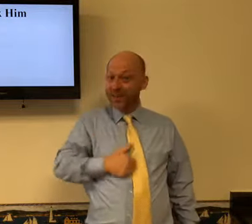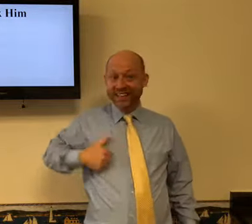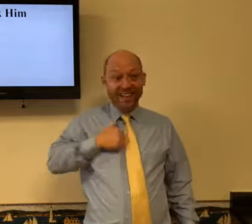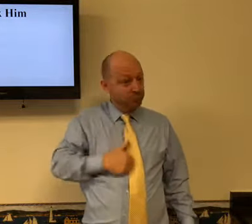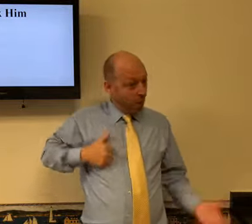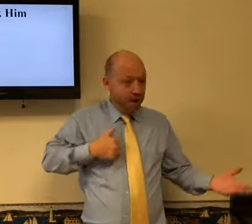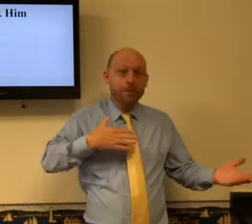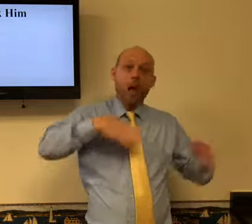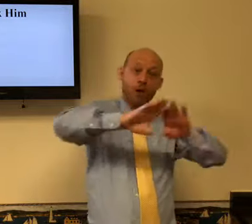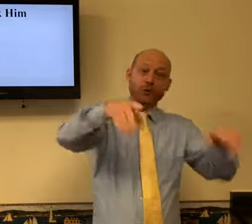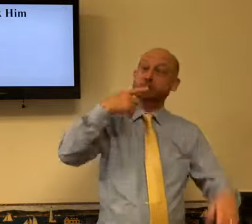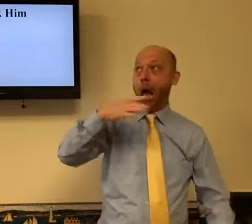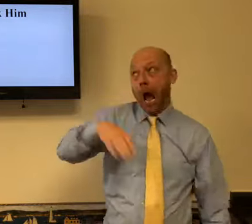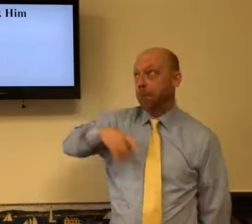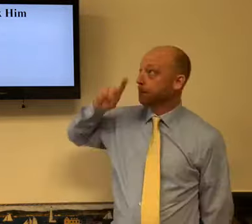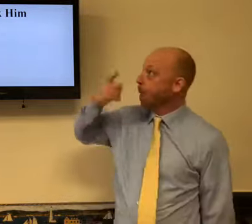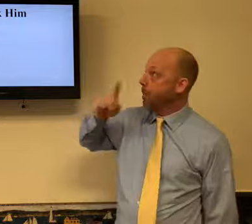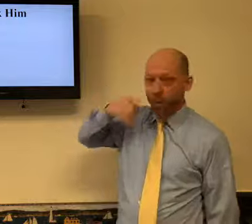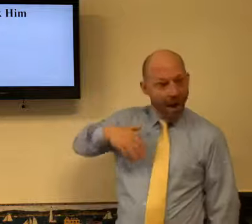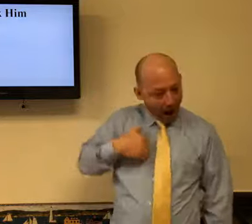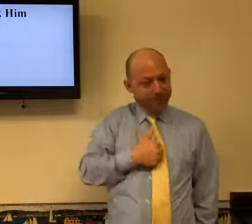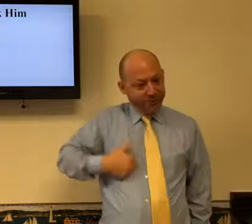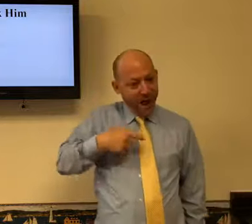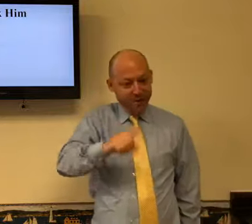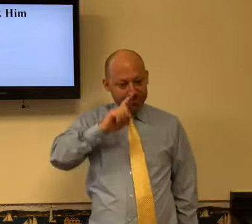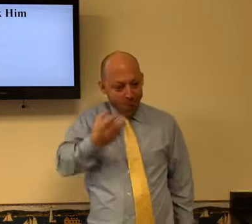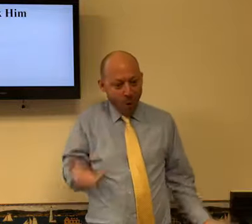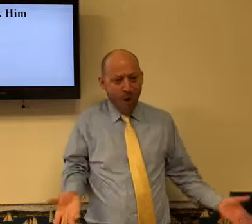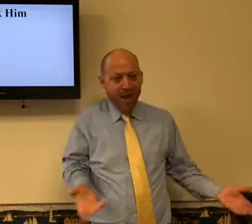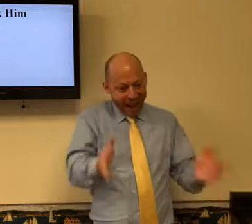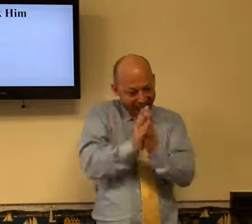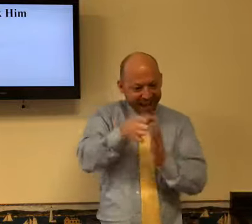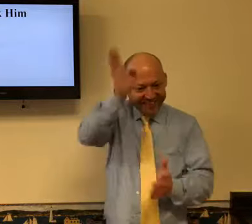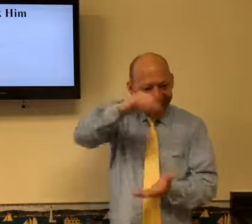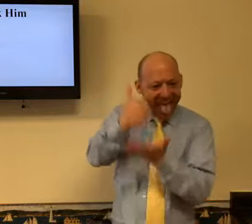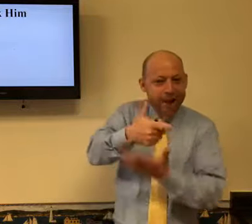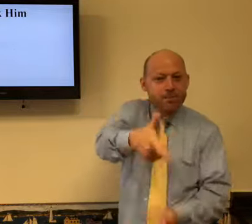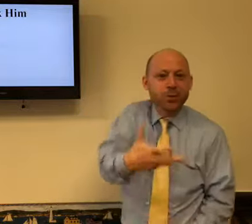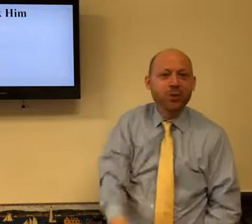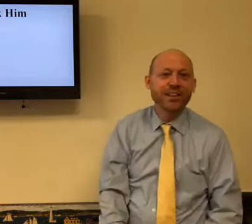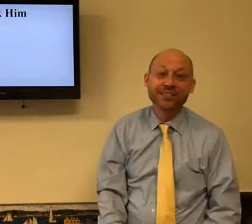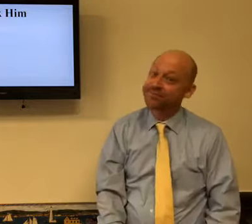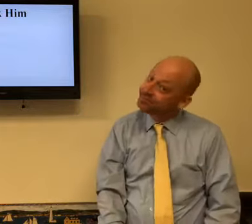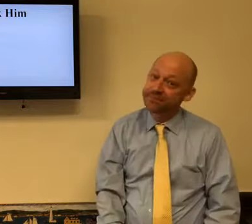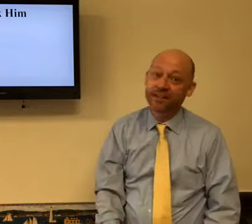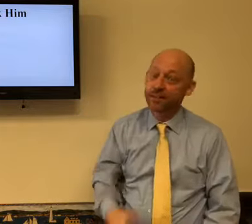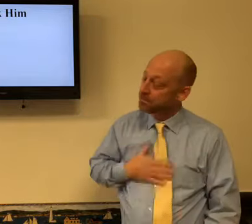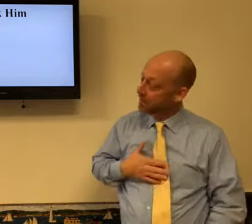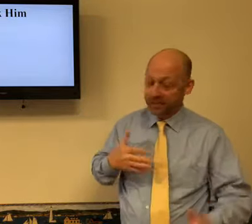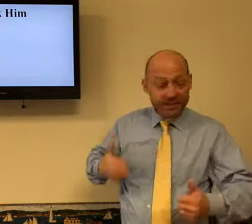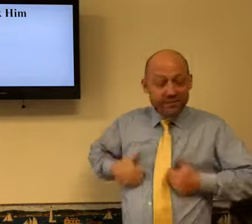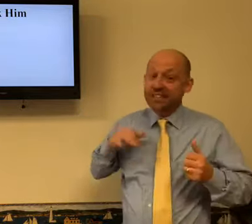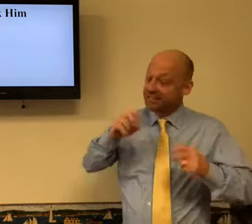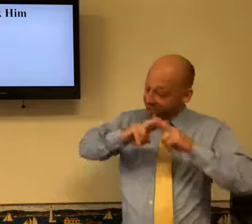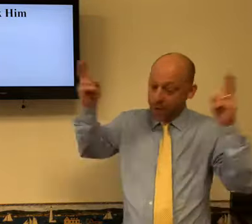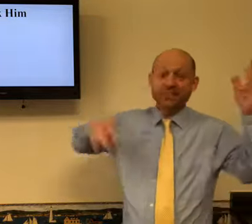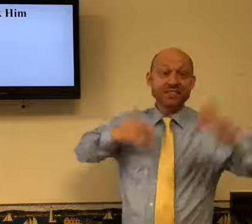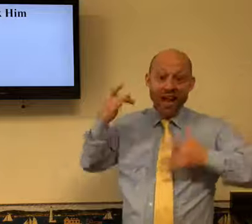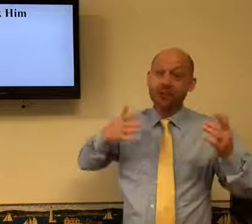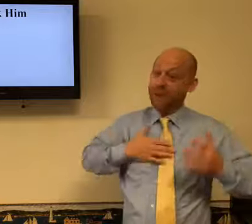Some of you have a boring life and I'm so sorry. My kids tell me all the time, I'm so bored. I'll say, I'm sorry. Ask the Lord to help you. Give you something to